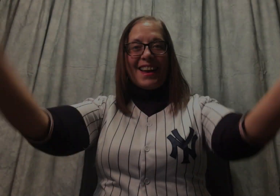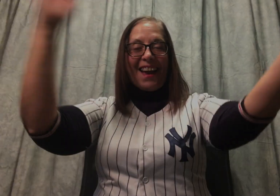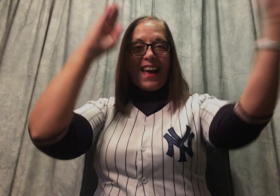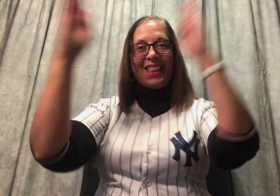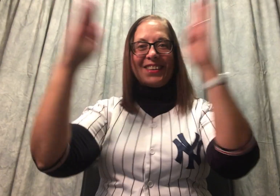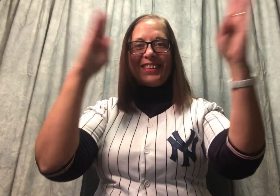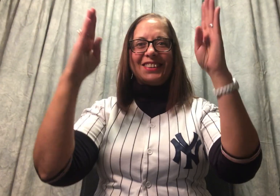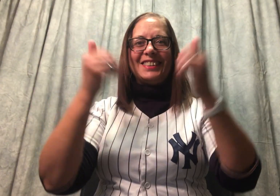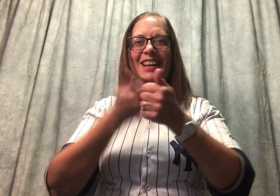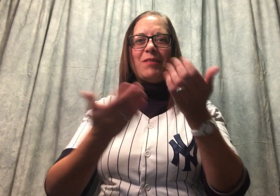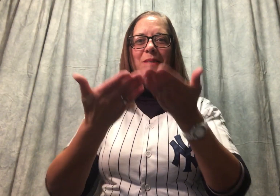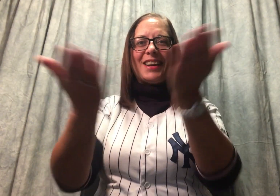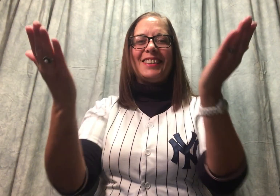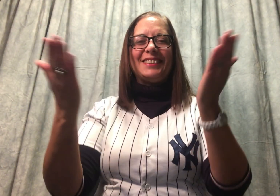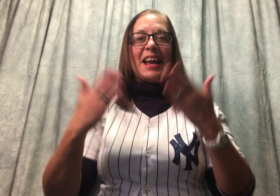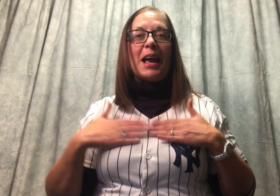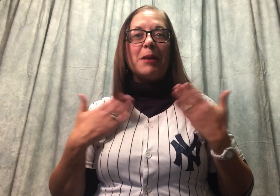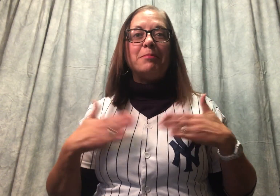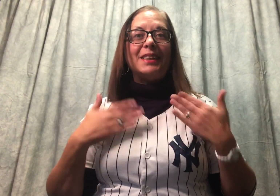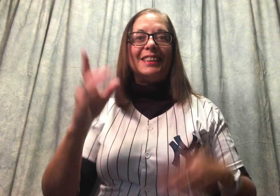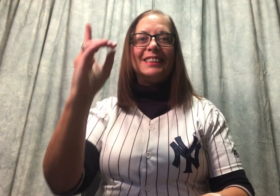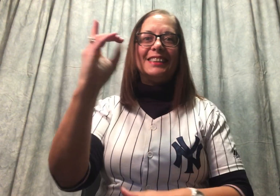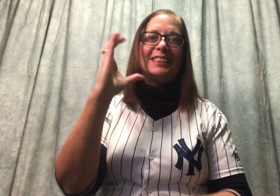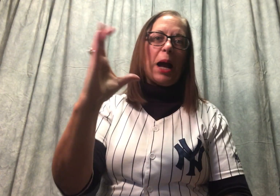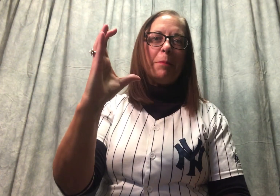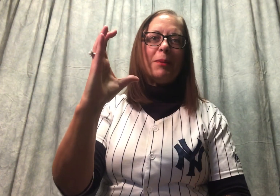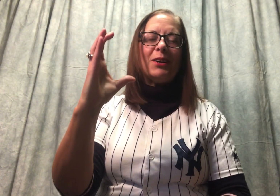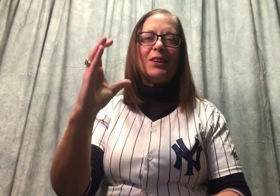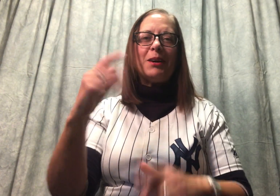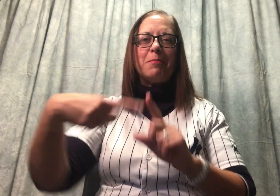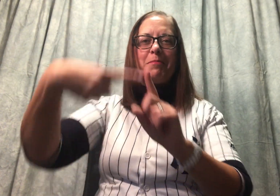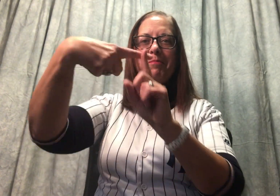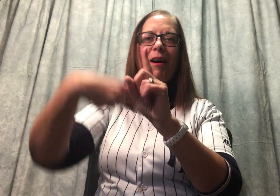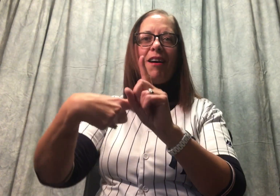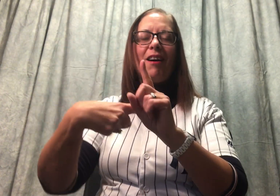Oh, that's do that...